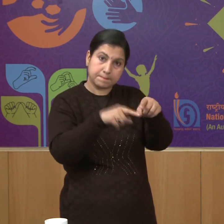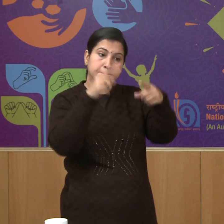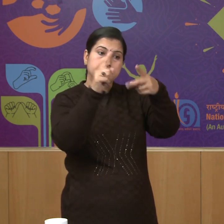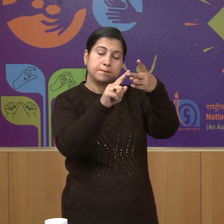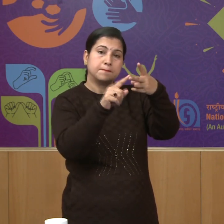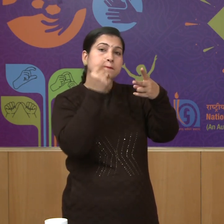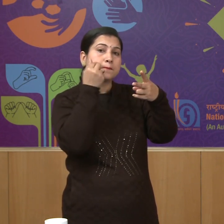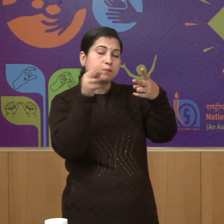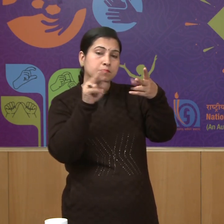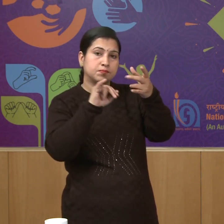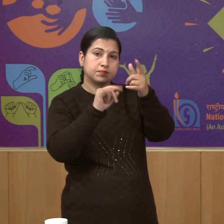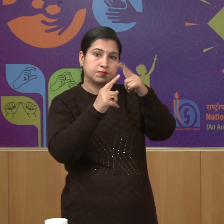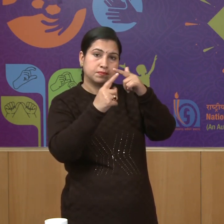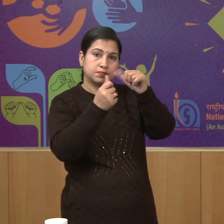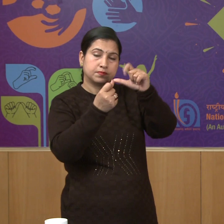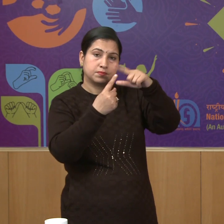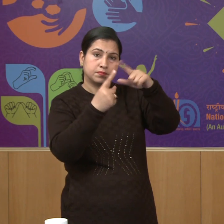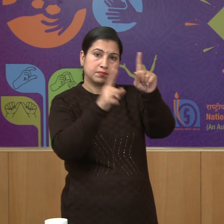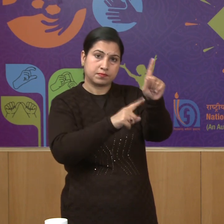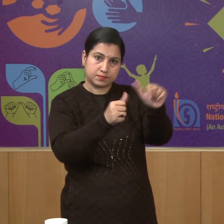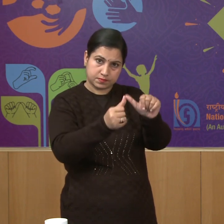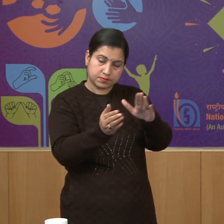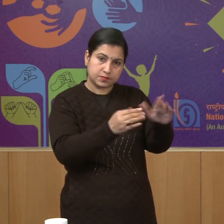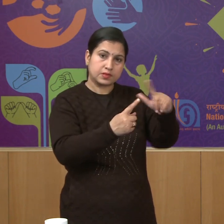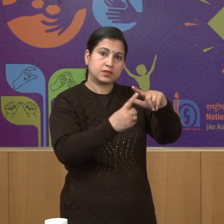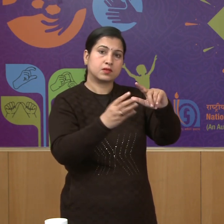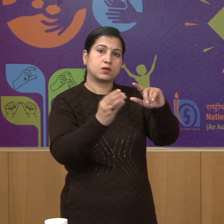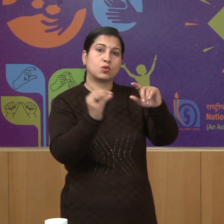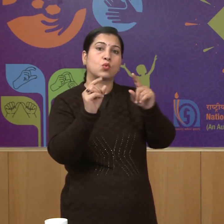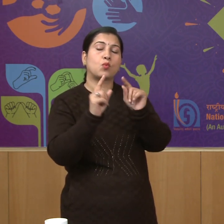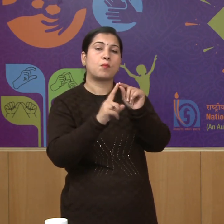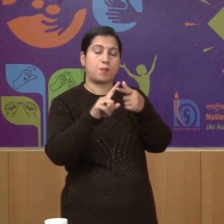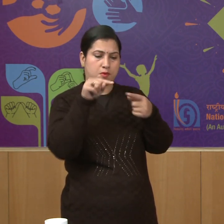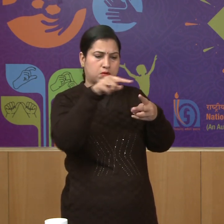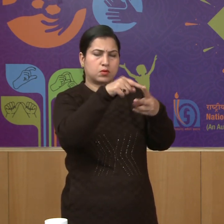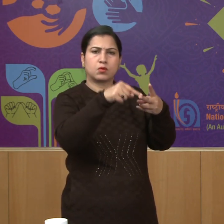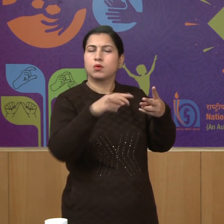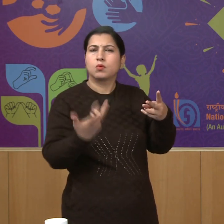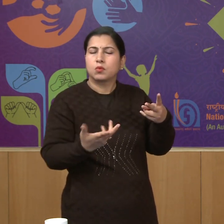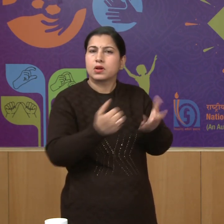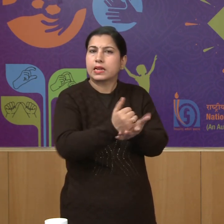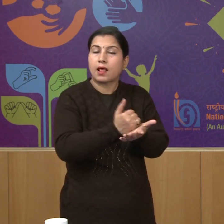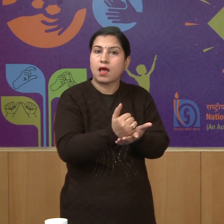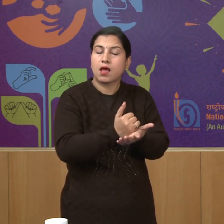tried to establish Maratha rule